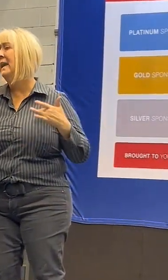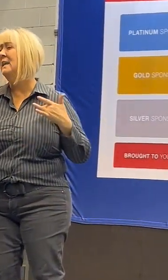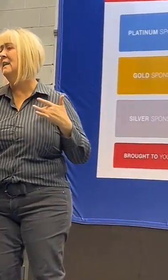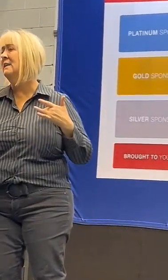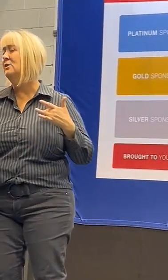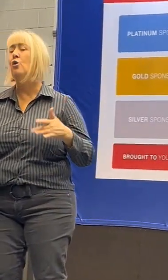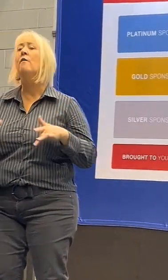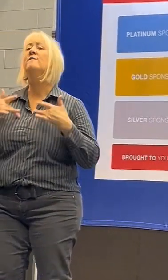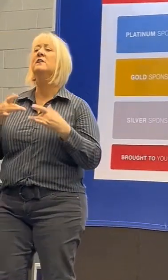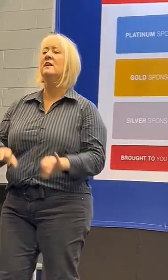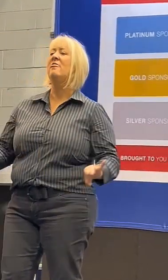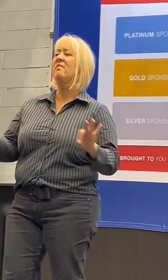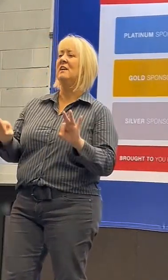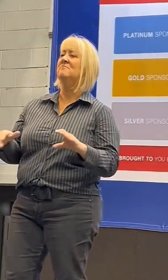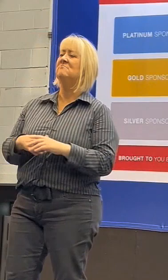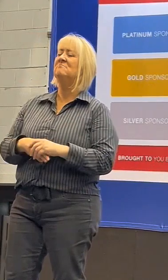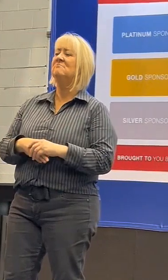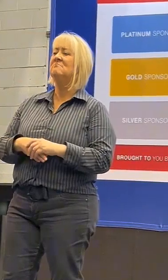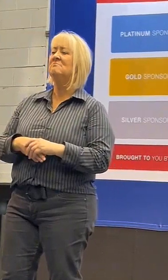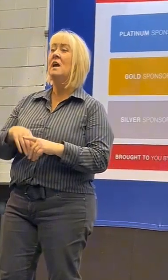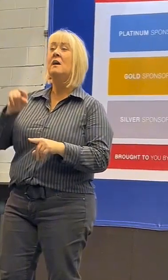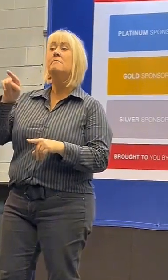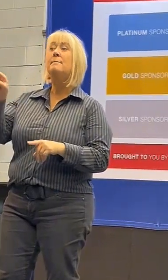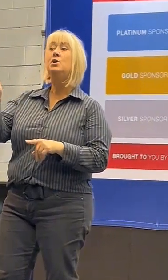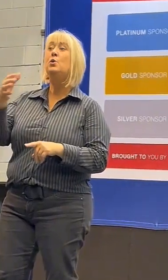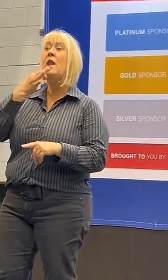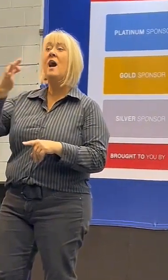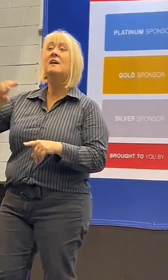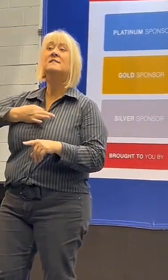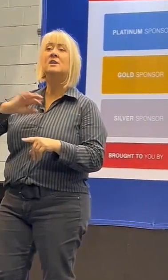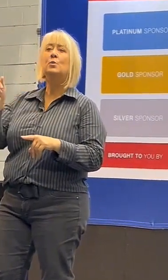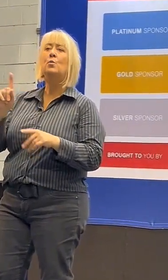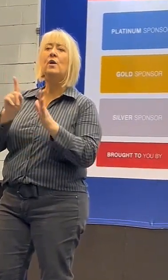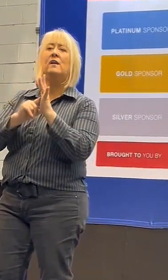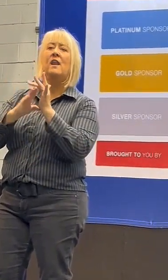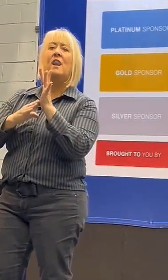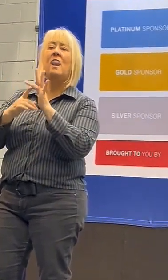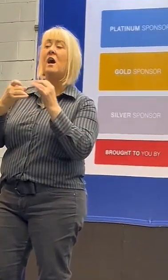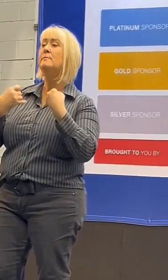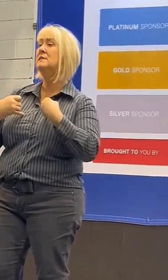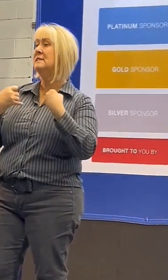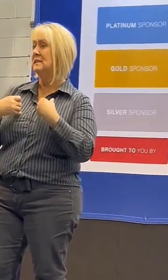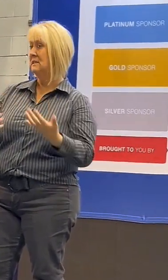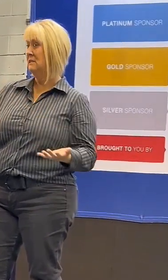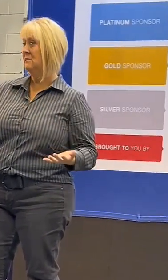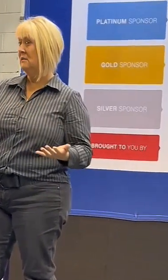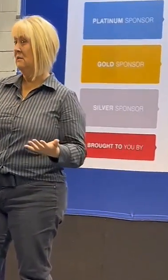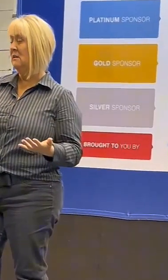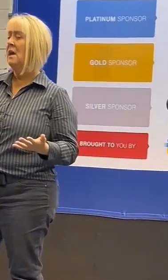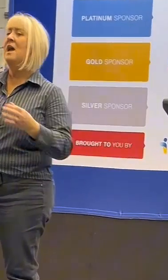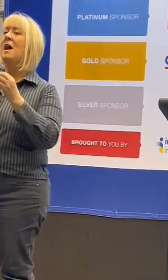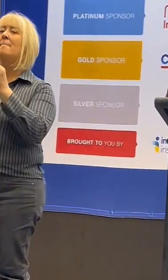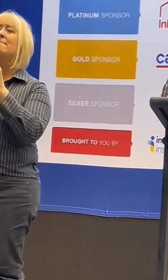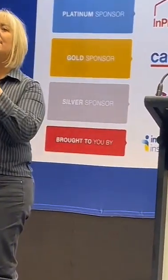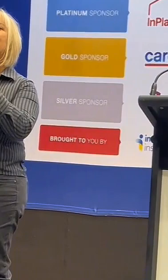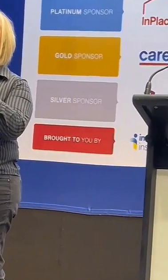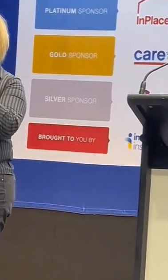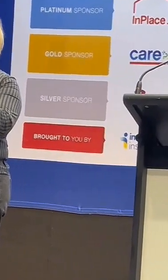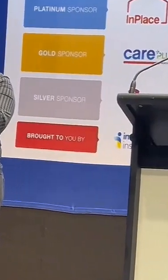What is Lyme disease, you might ask? Originally, Lyme disease was defined as a bacterial infection